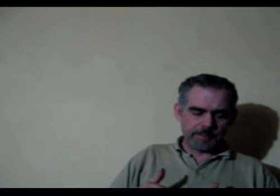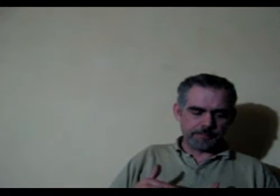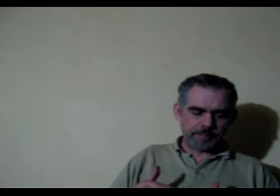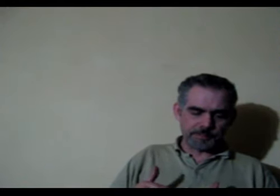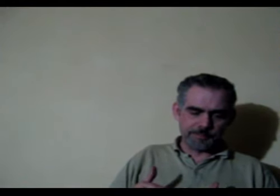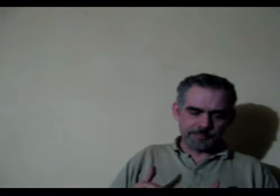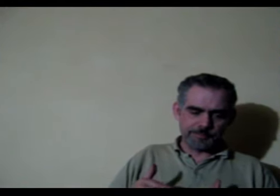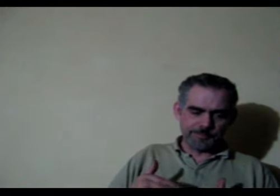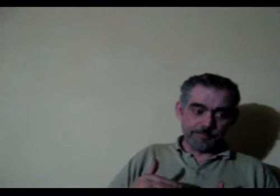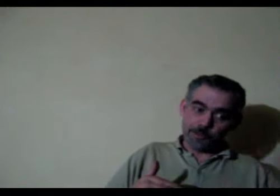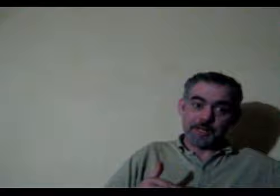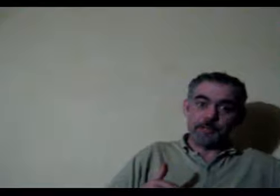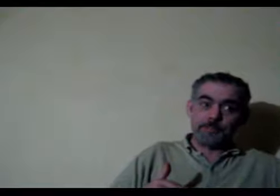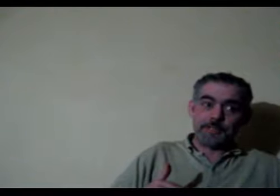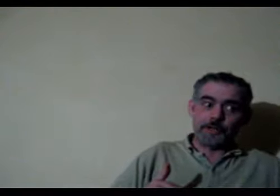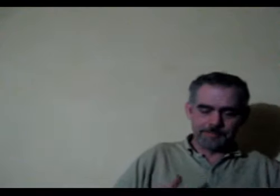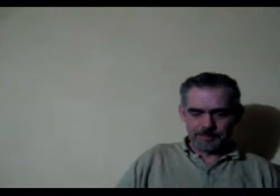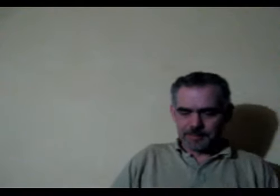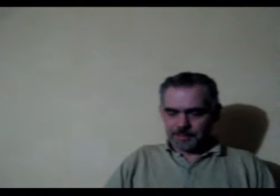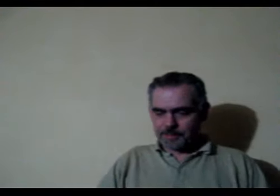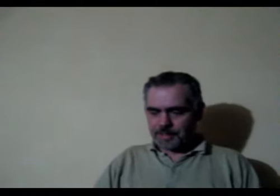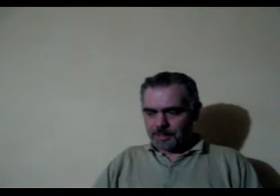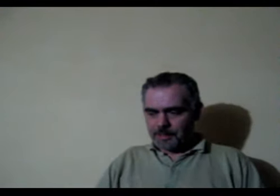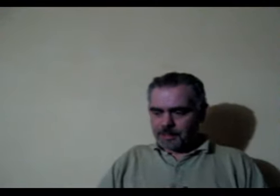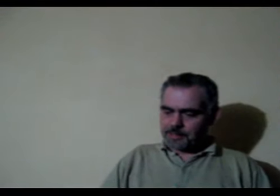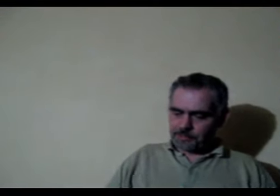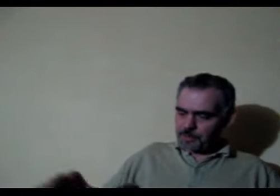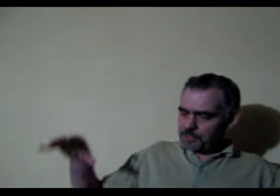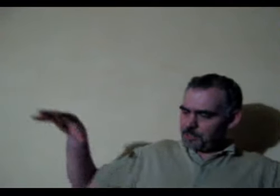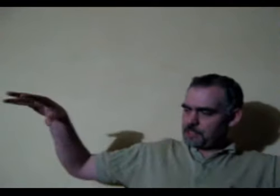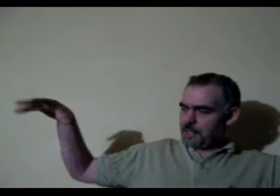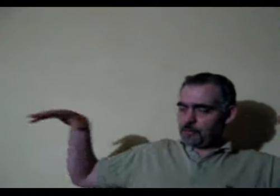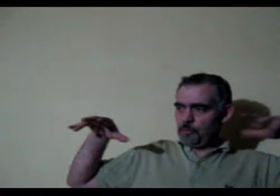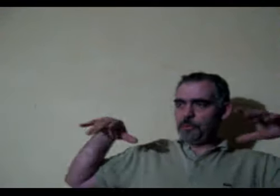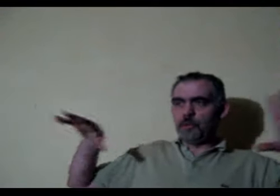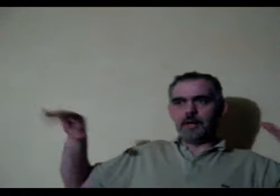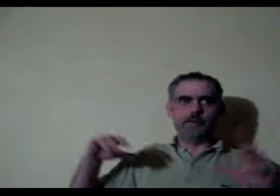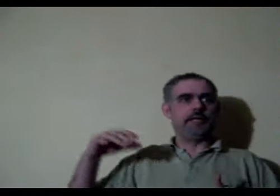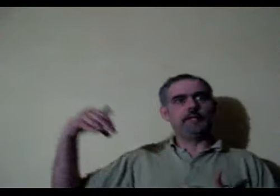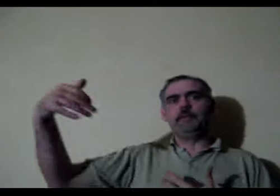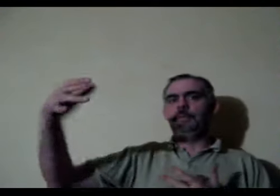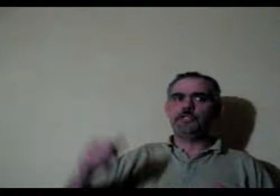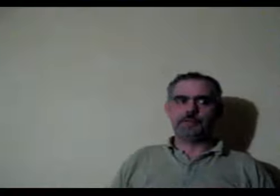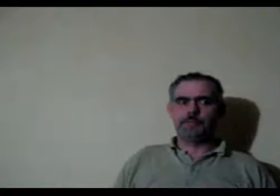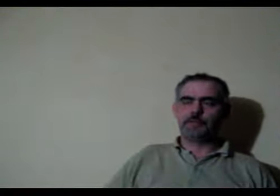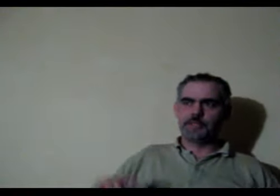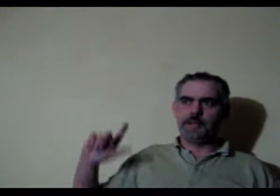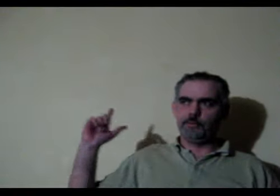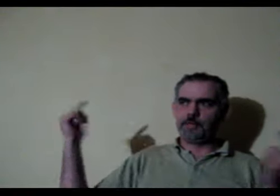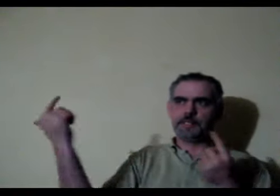they are in fact not looking at the big picture ok and you've got a certain select group who are looking at the big picture because they